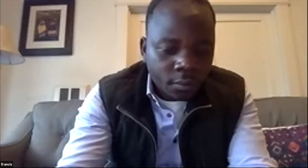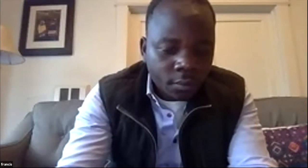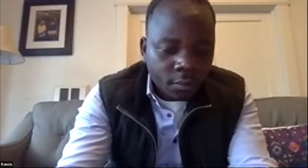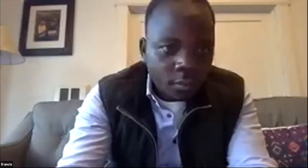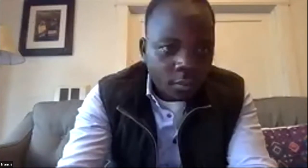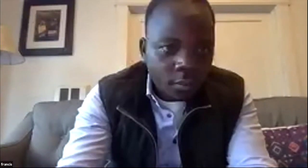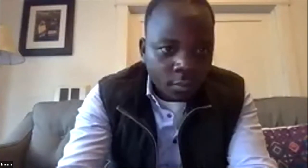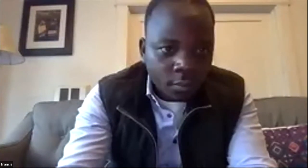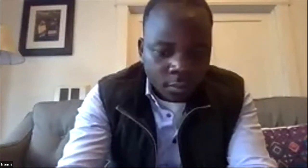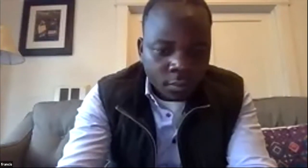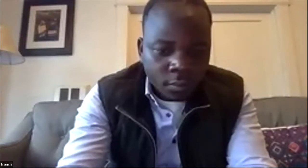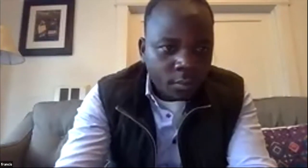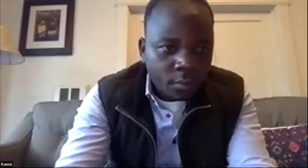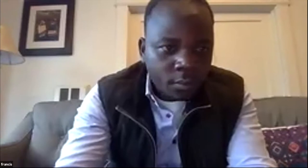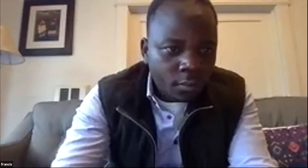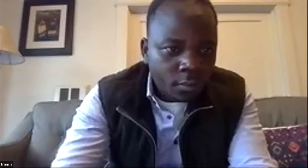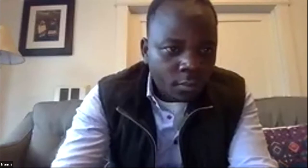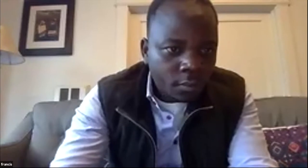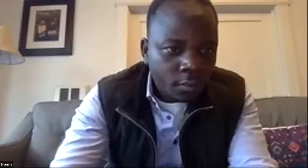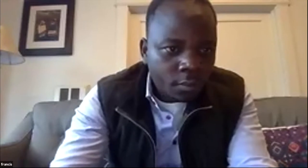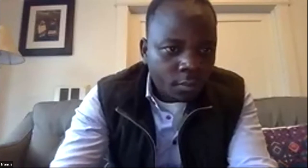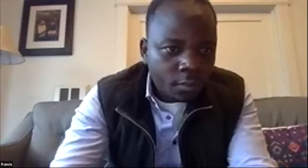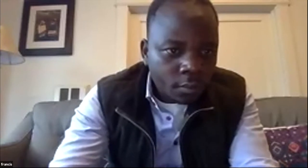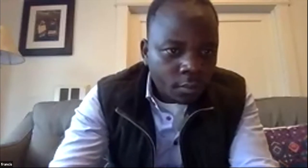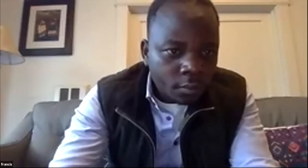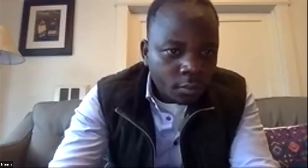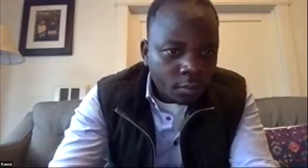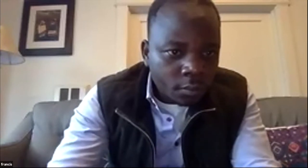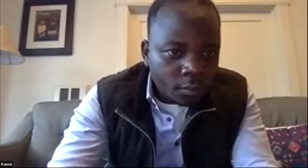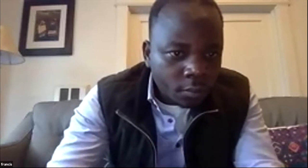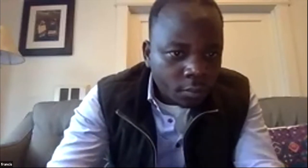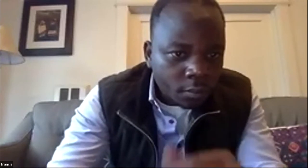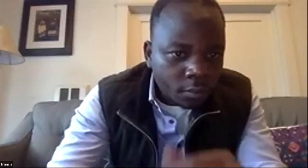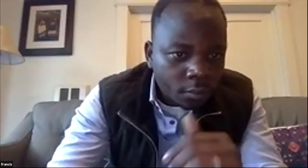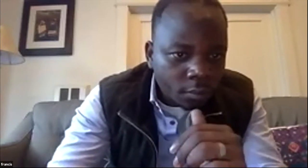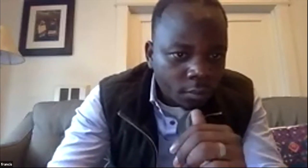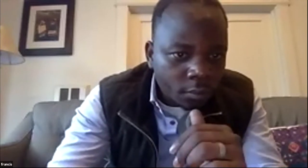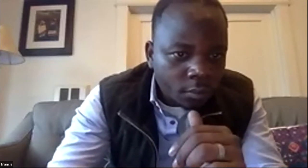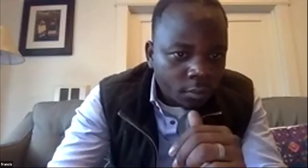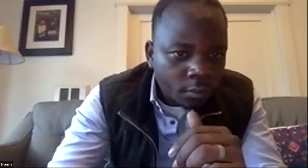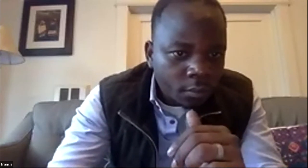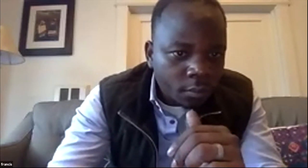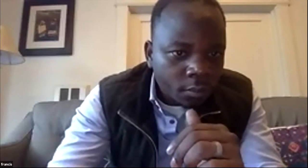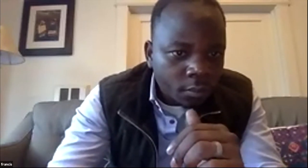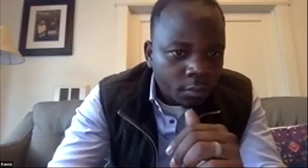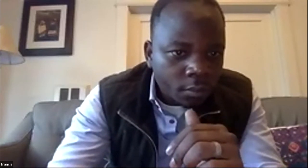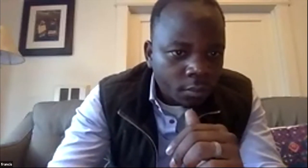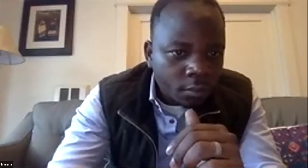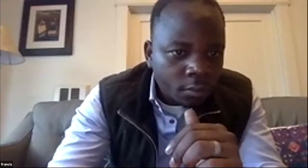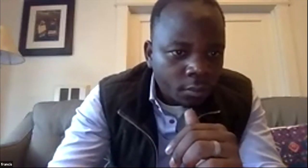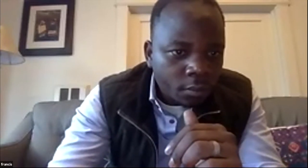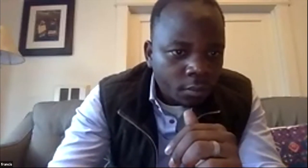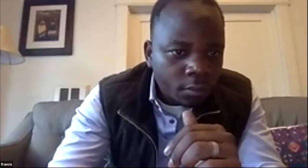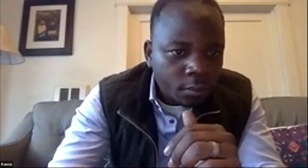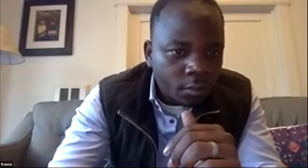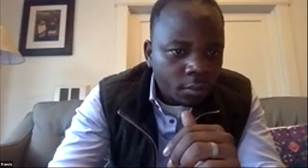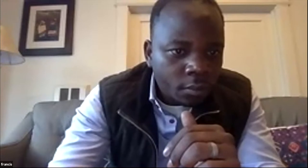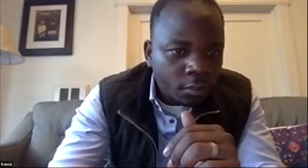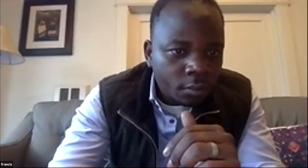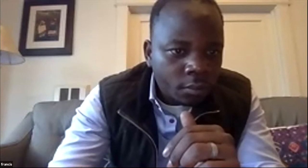a position to be featured as a as a demonstration program you know as a pilot